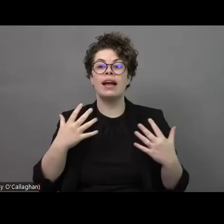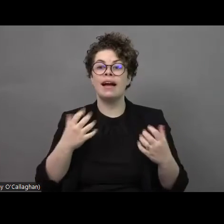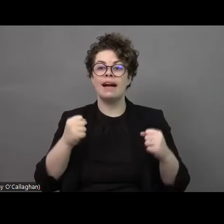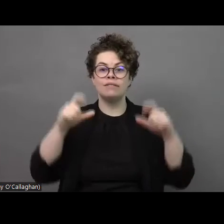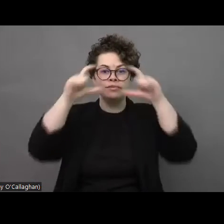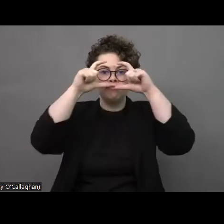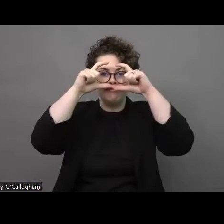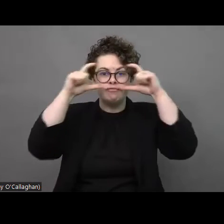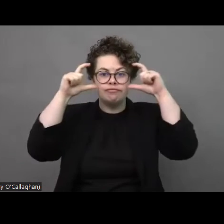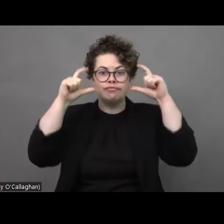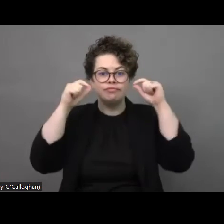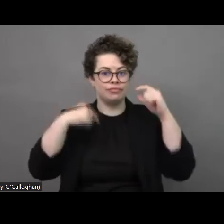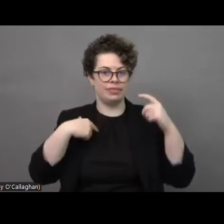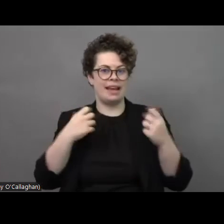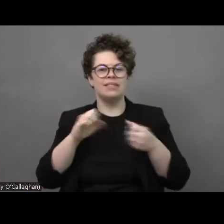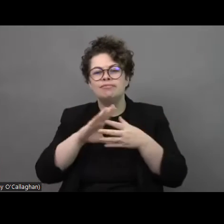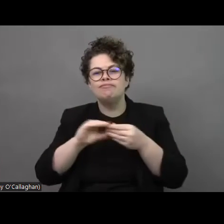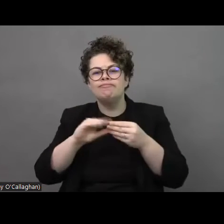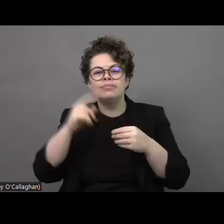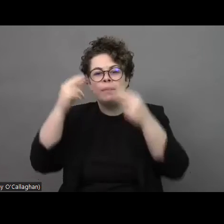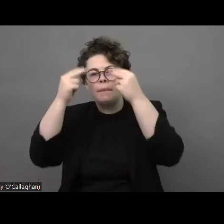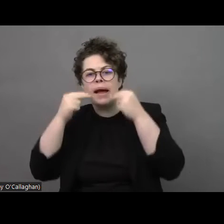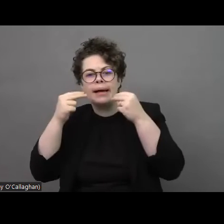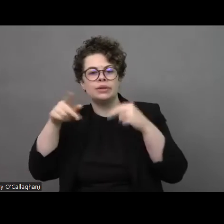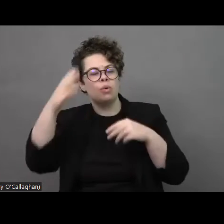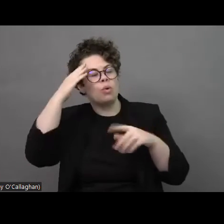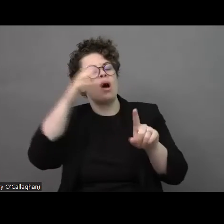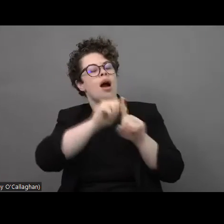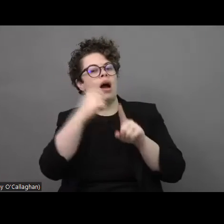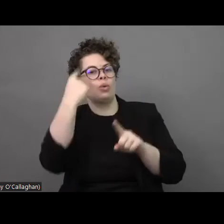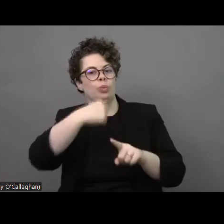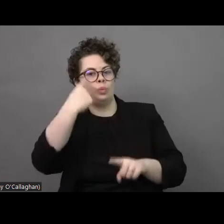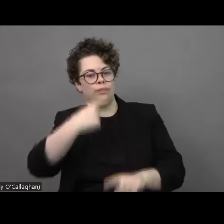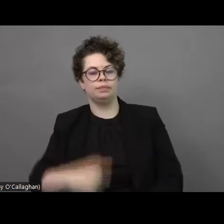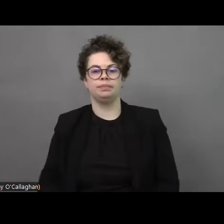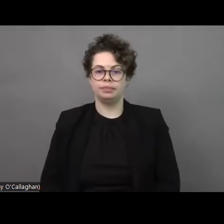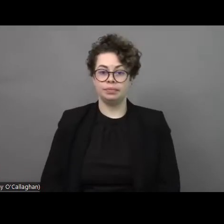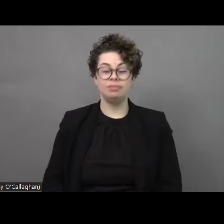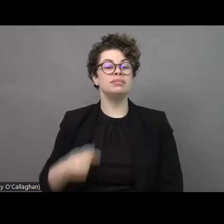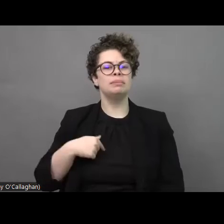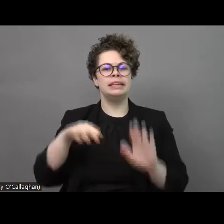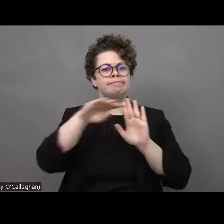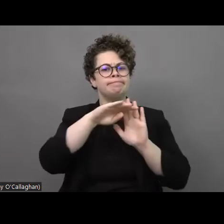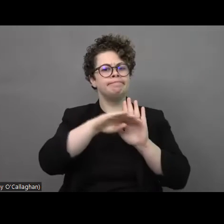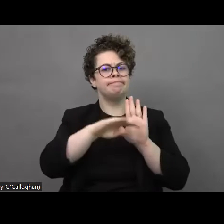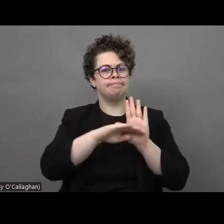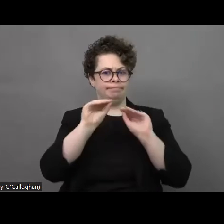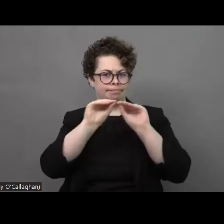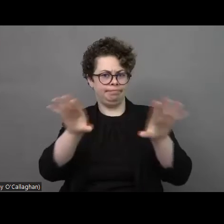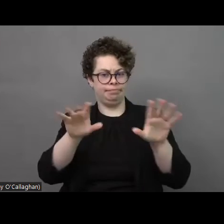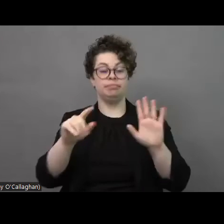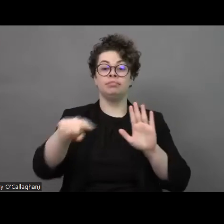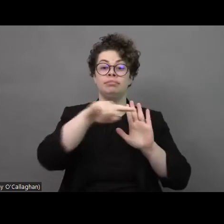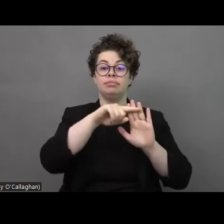and a black dress. I'm going to start with some logistical information. We have interpretation in English